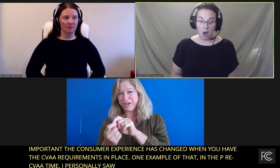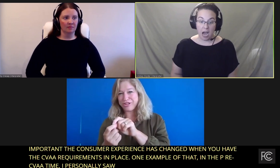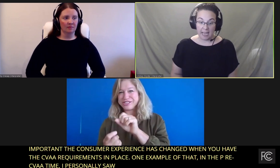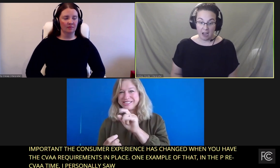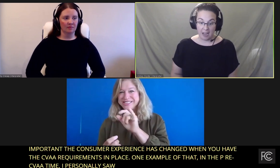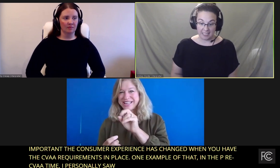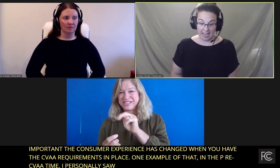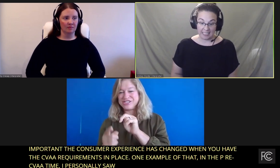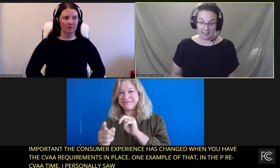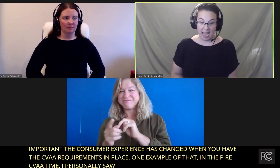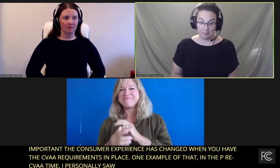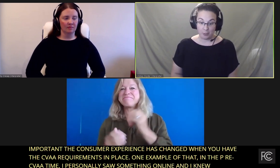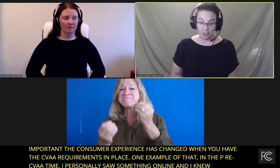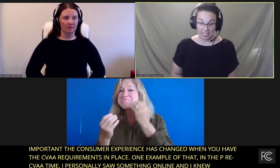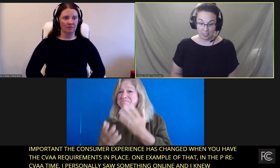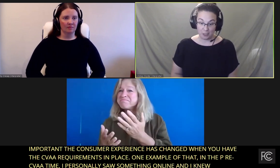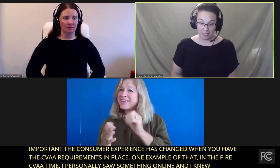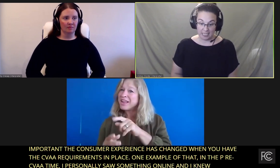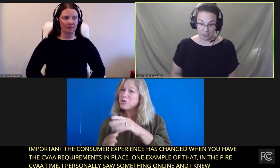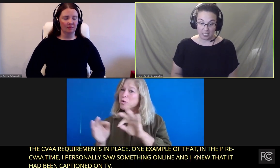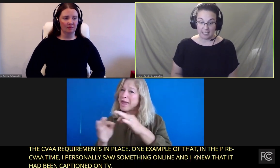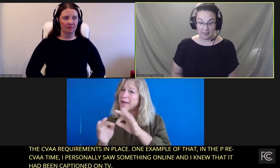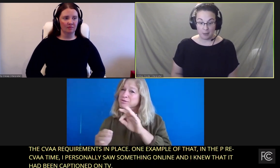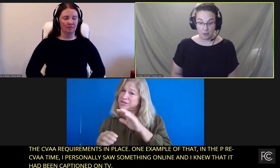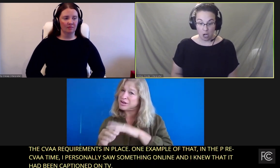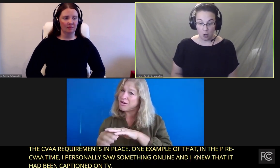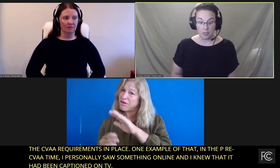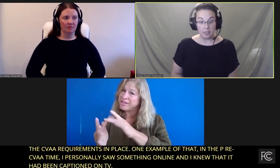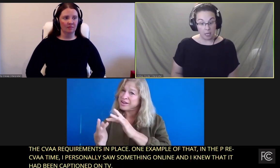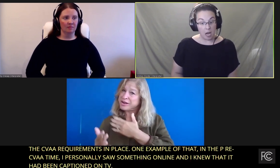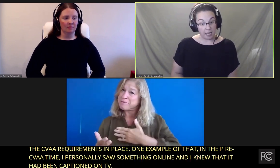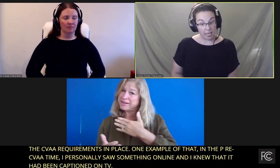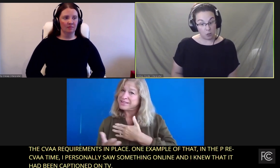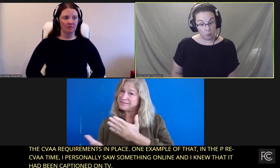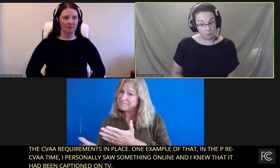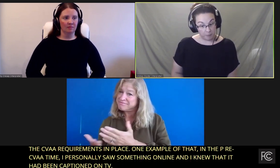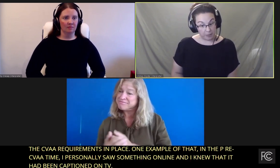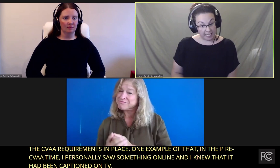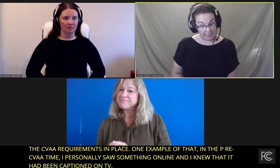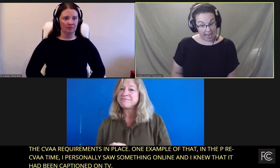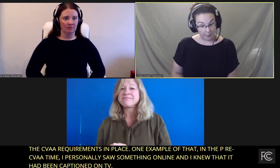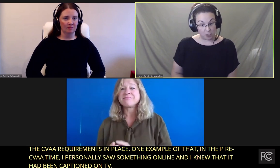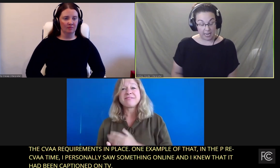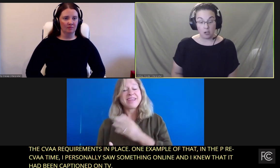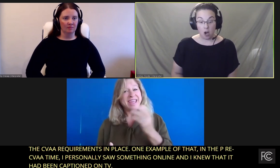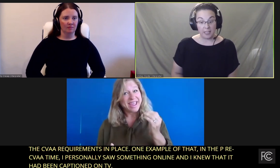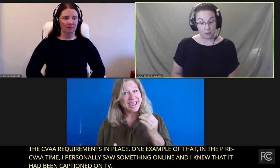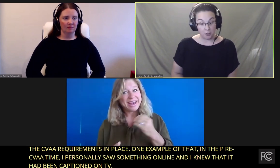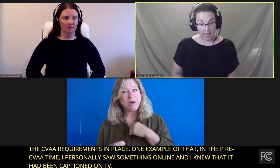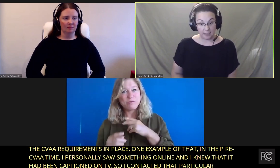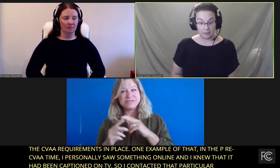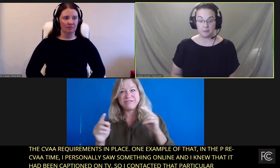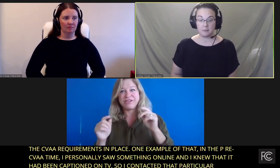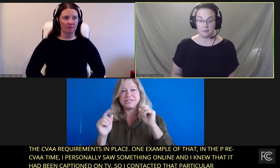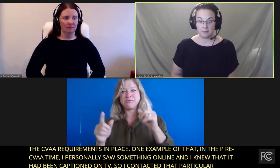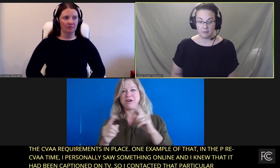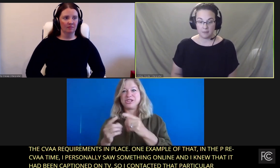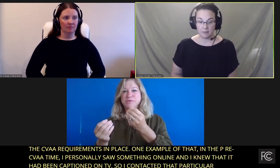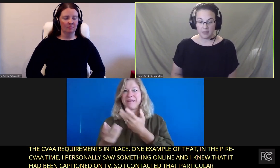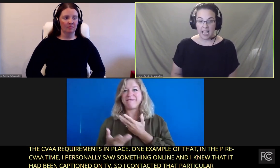So I contacted that particular station and let them know, can you please caption it on the internet.